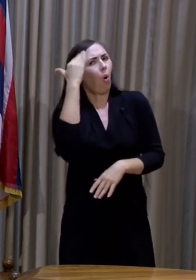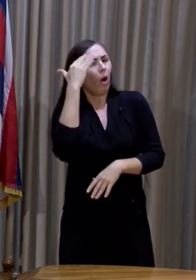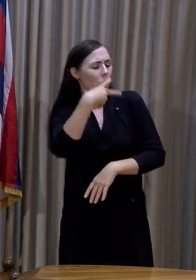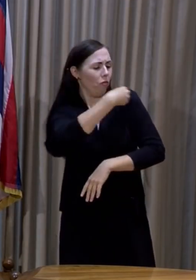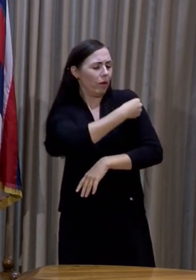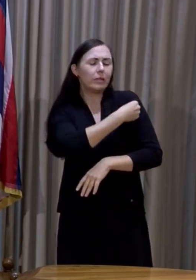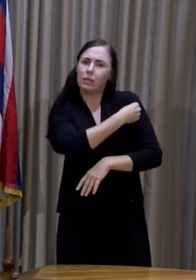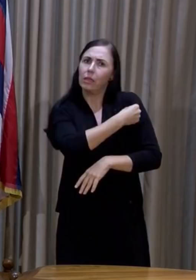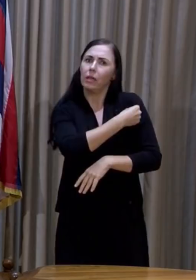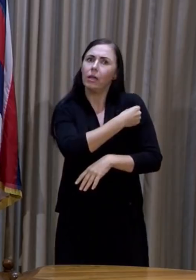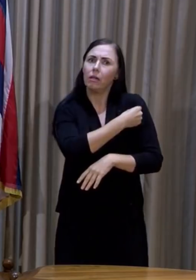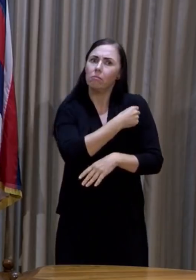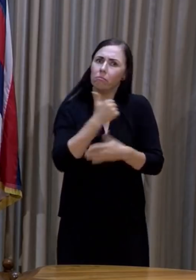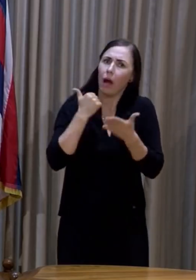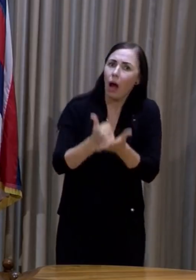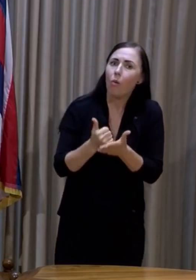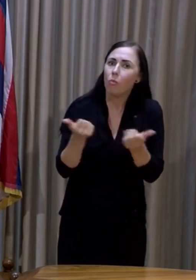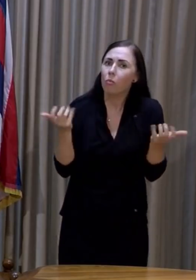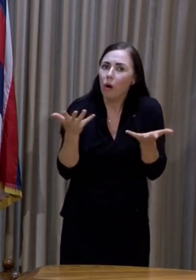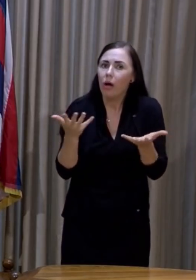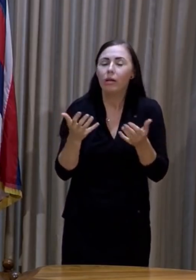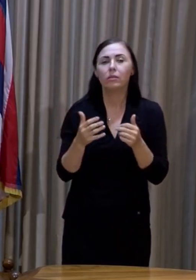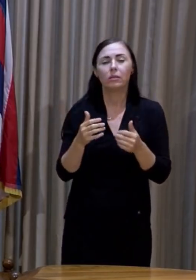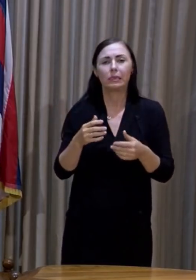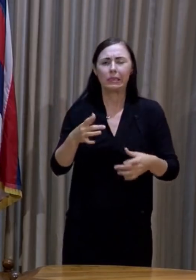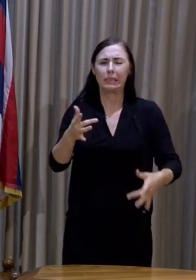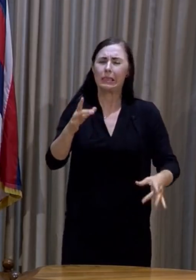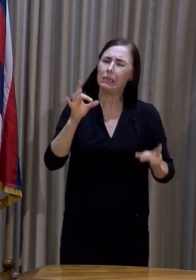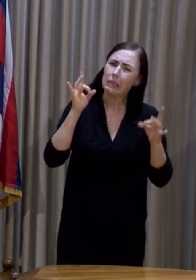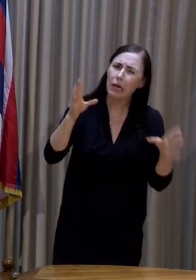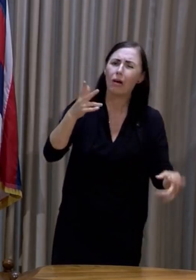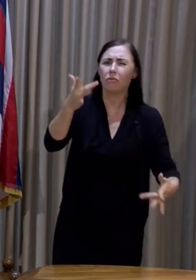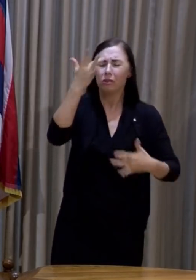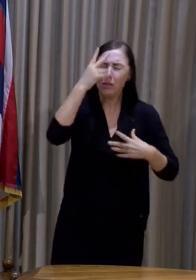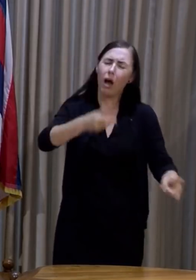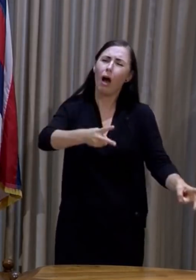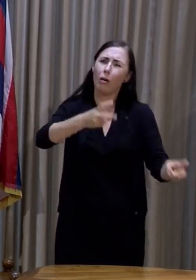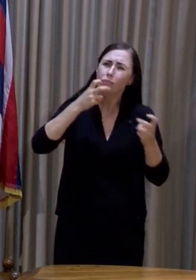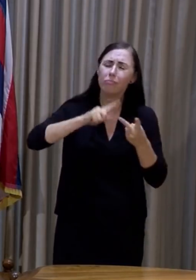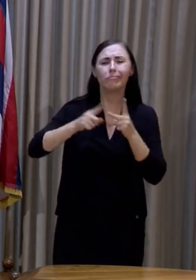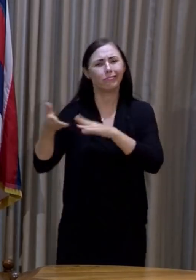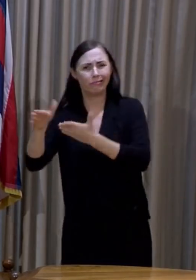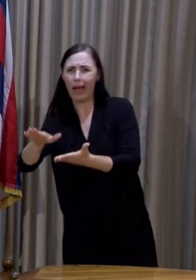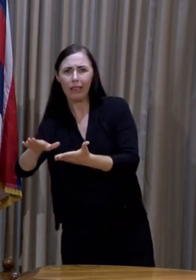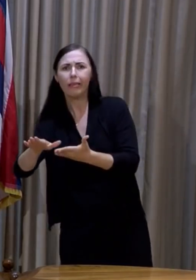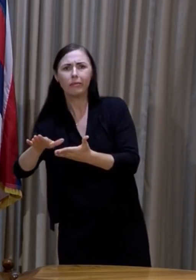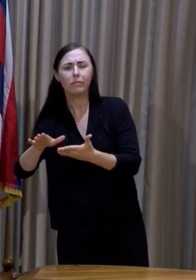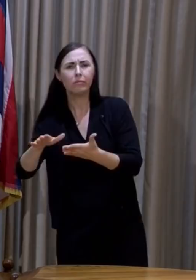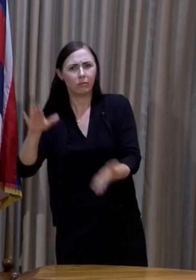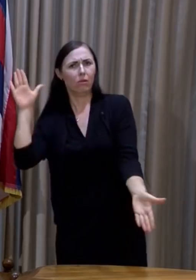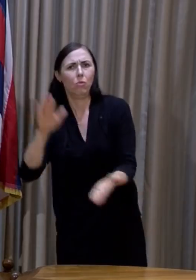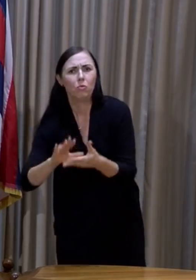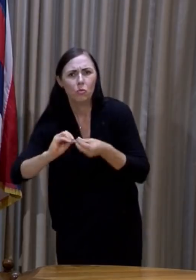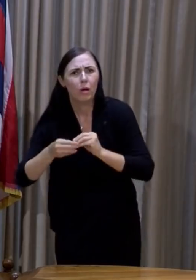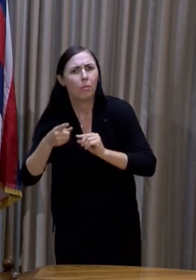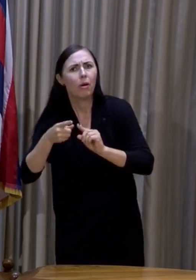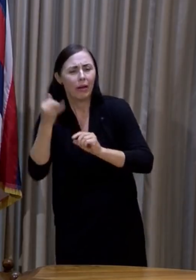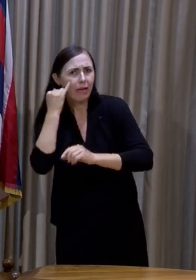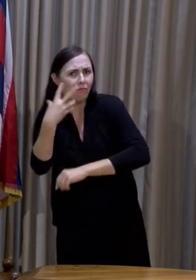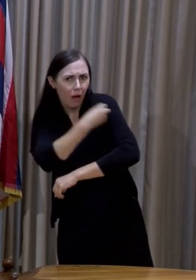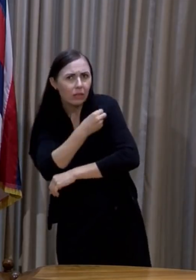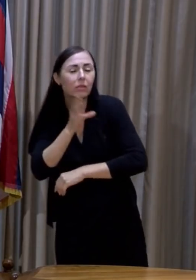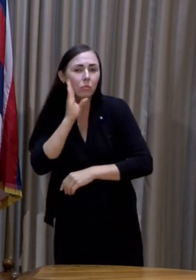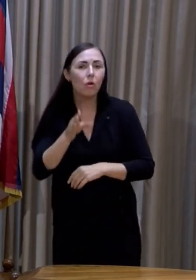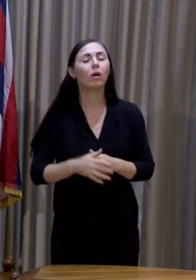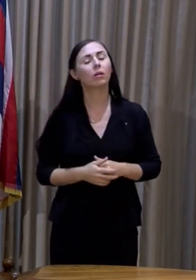preventing death and severe illness, including hospitalizations. But